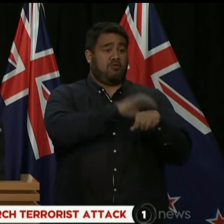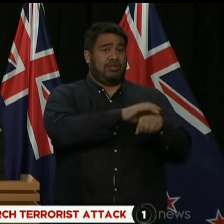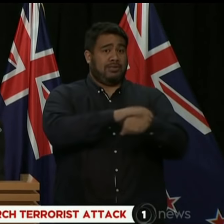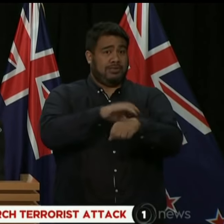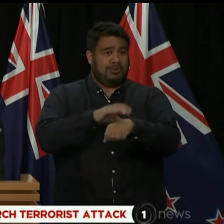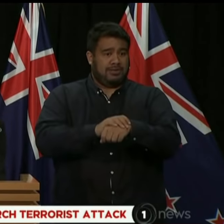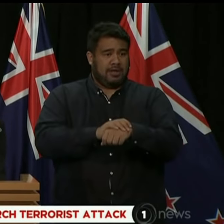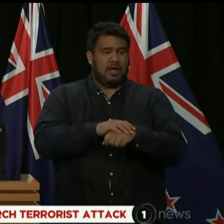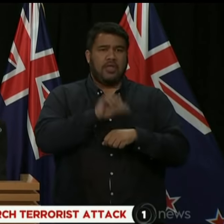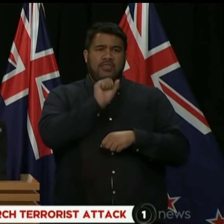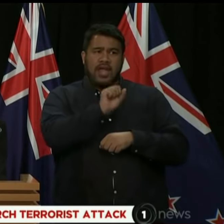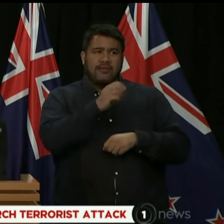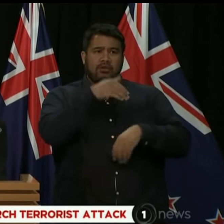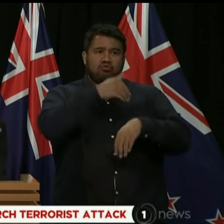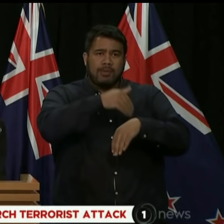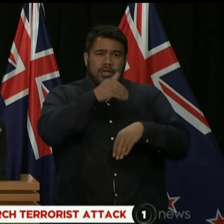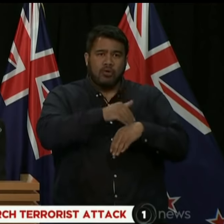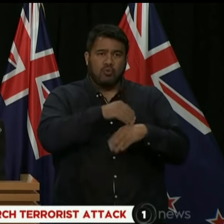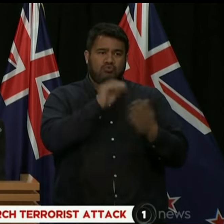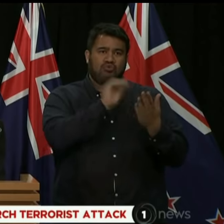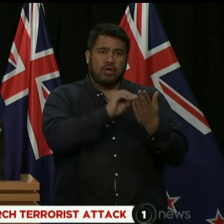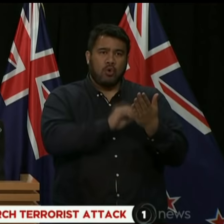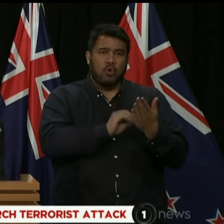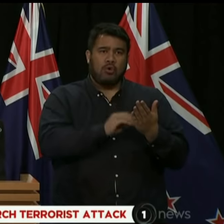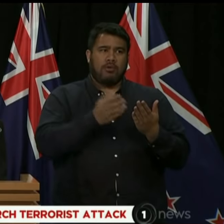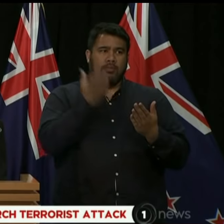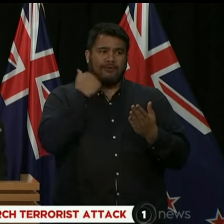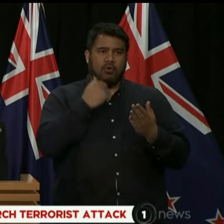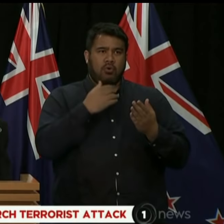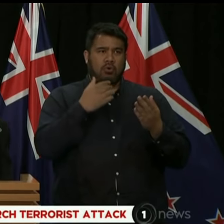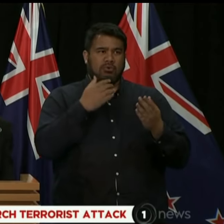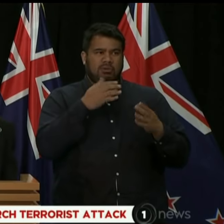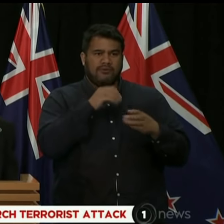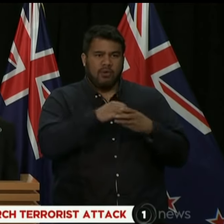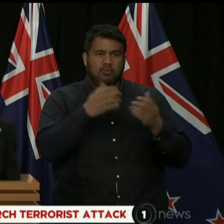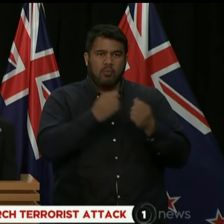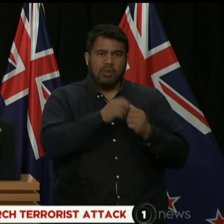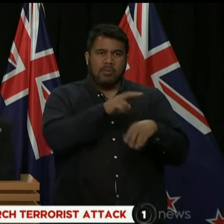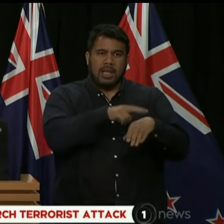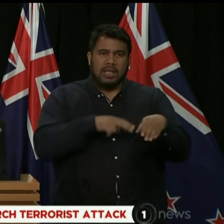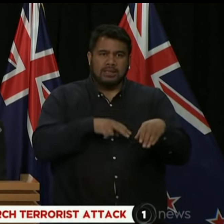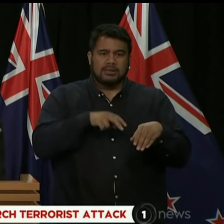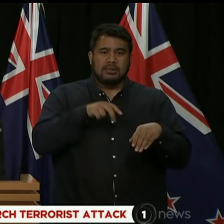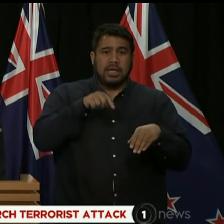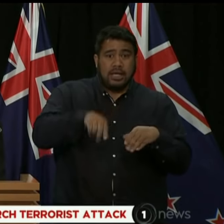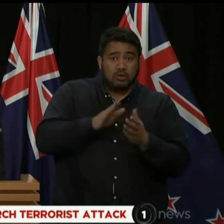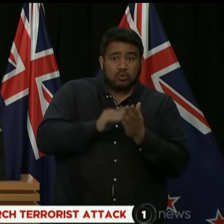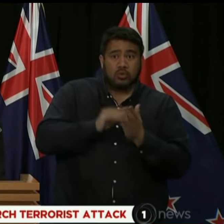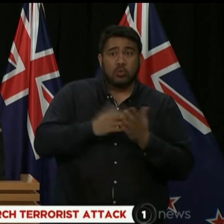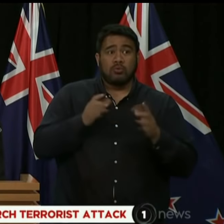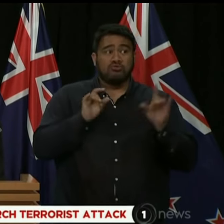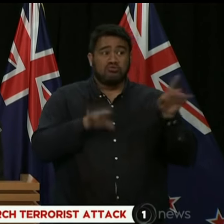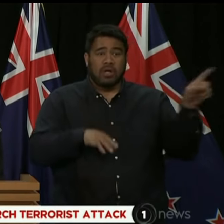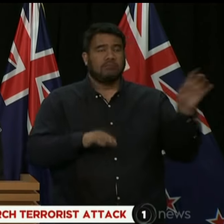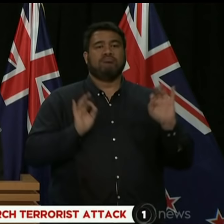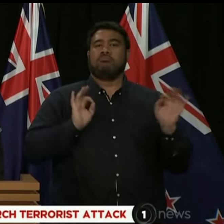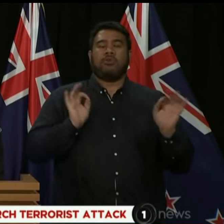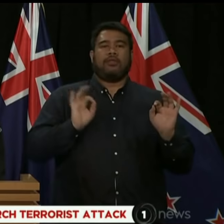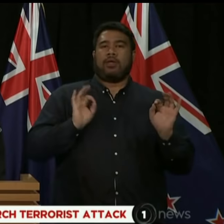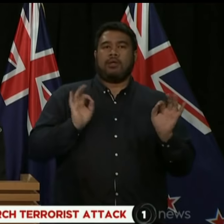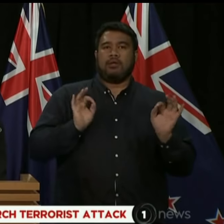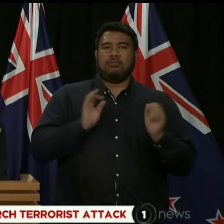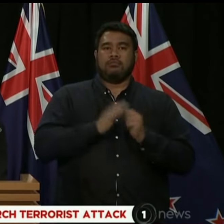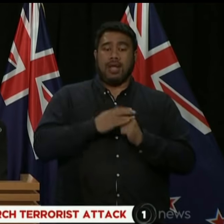here or in Australia. And as I said last night, they were not on any watch lists either